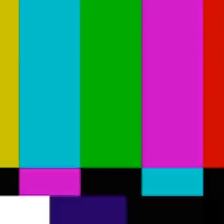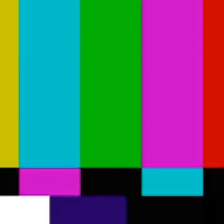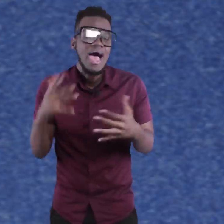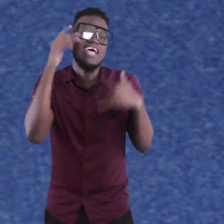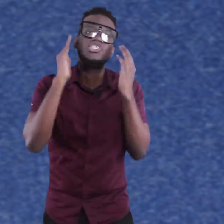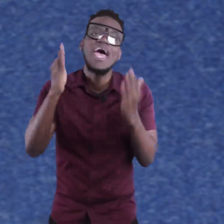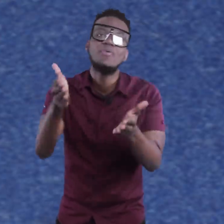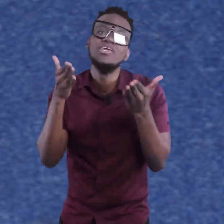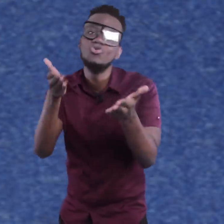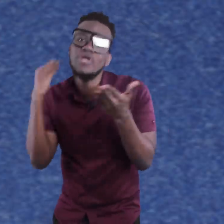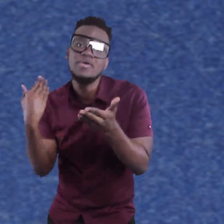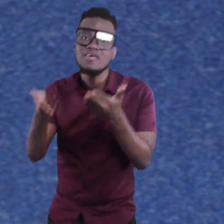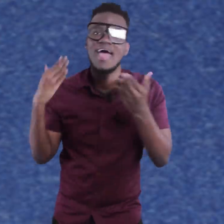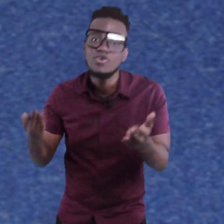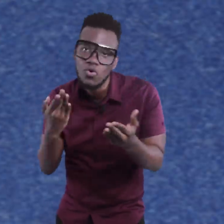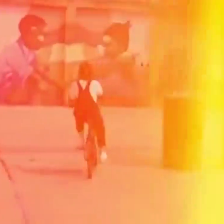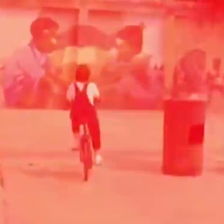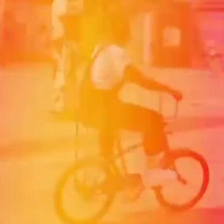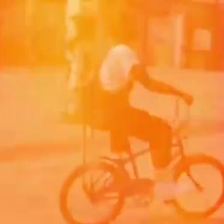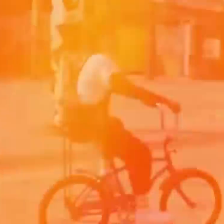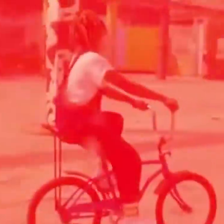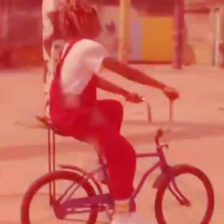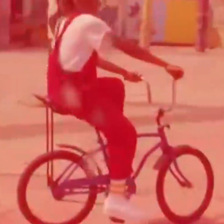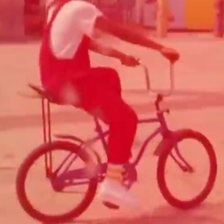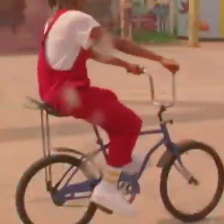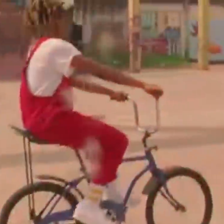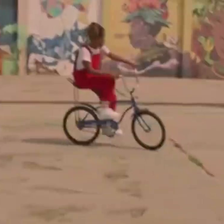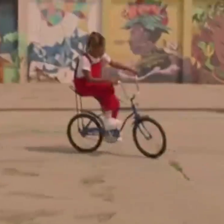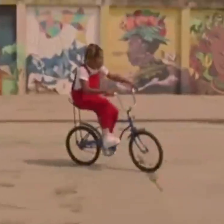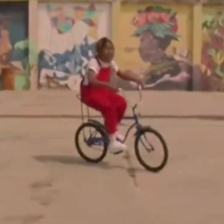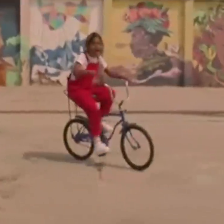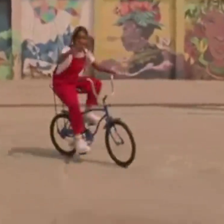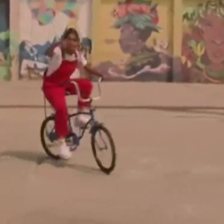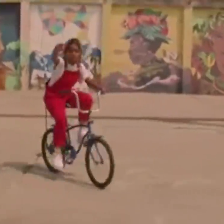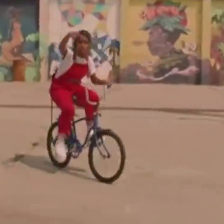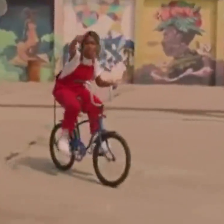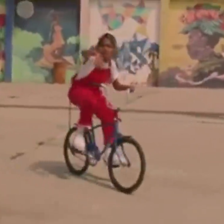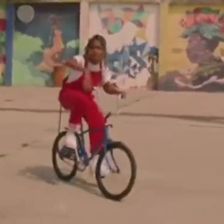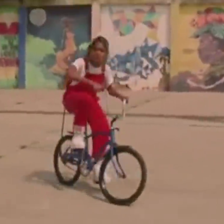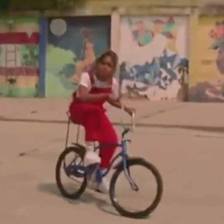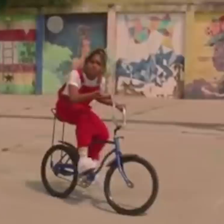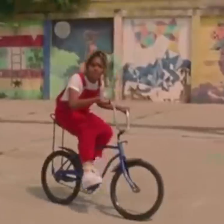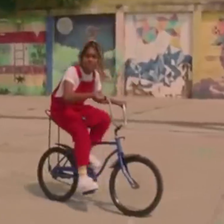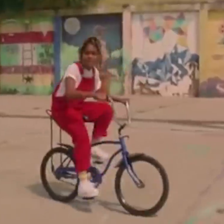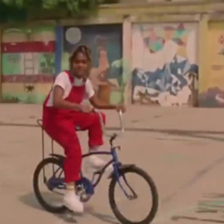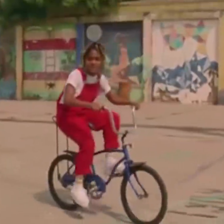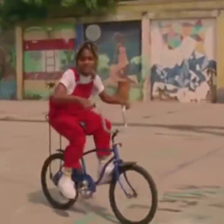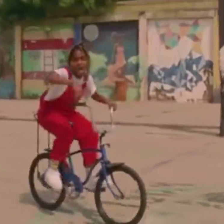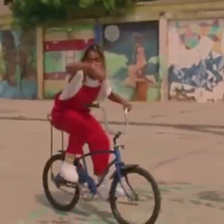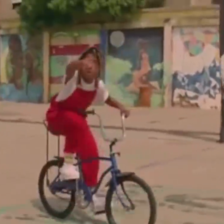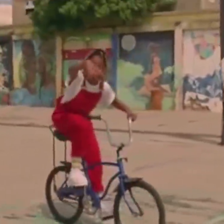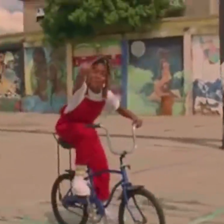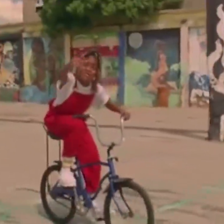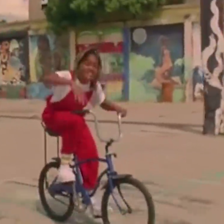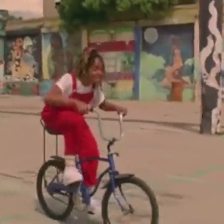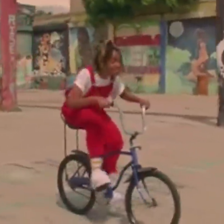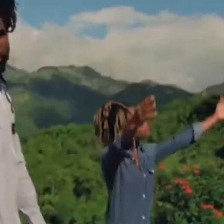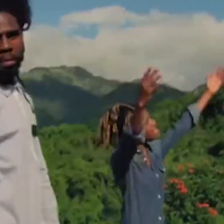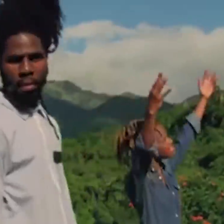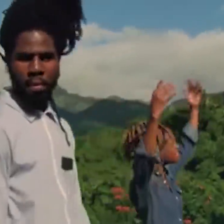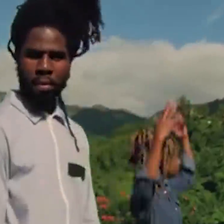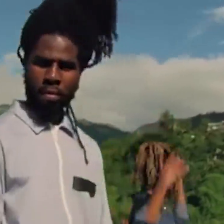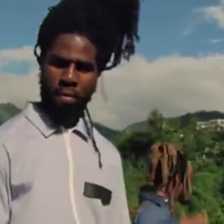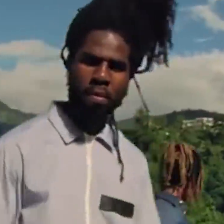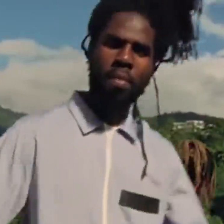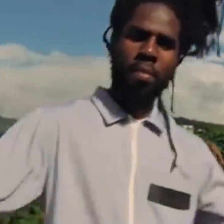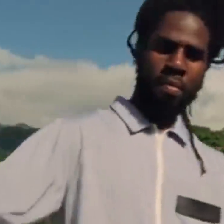support. And it's so like when the youth, them hear that now, them don't think, them don't see this song as a girl tune, don't see this song as like, in the same category they don't put like